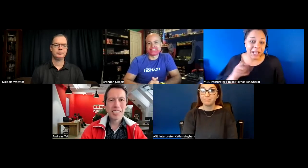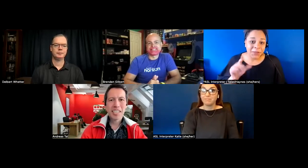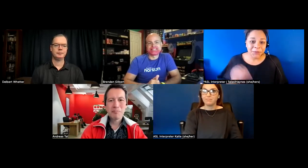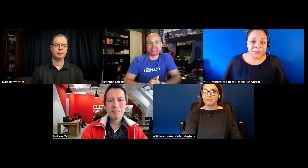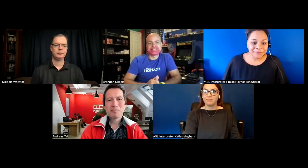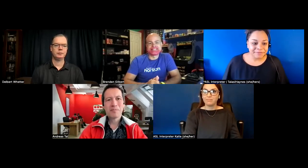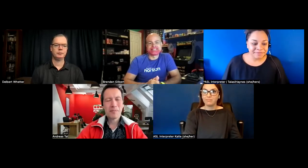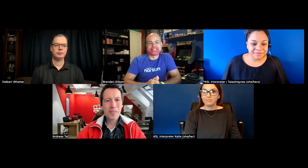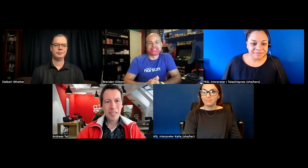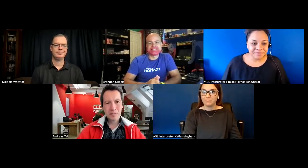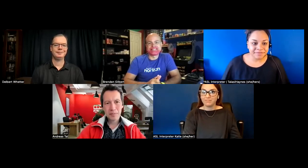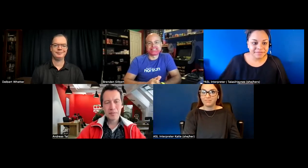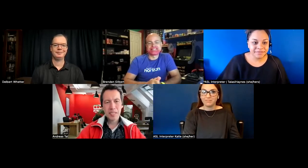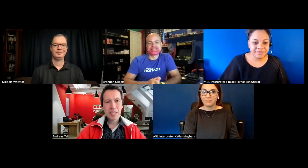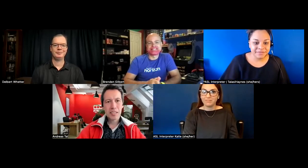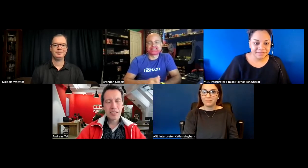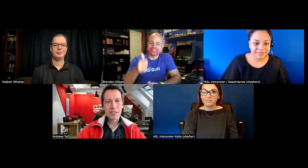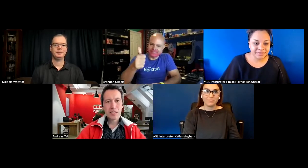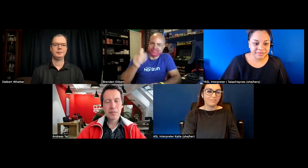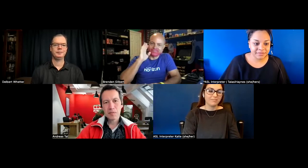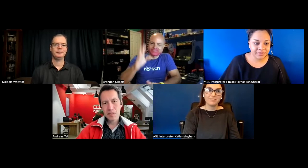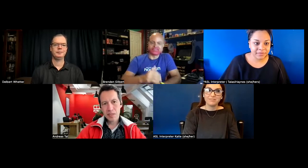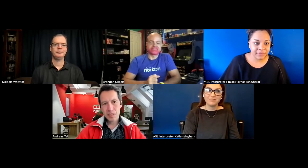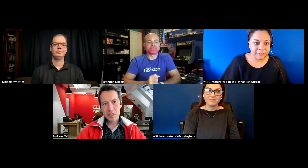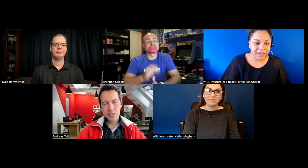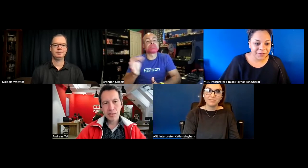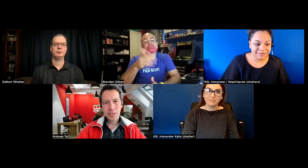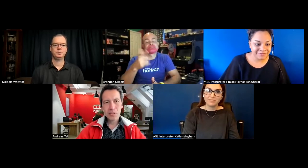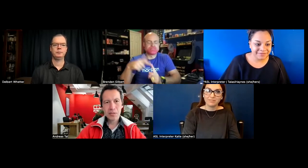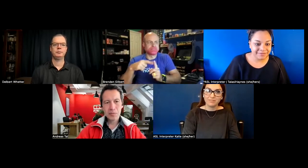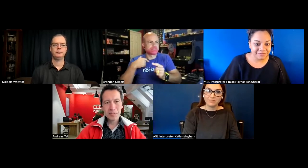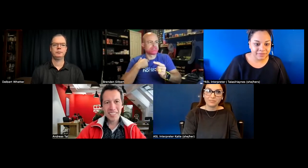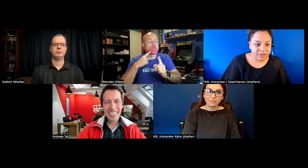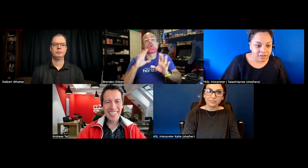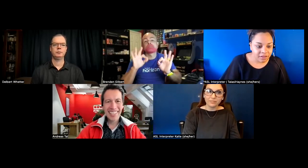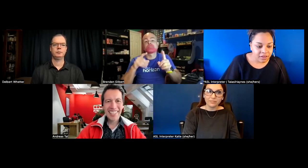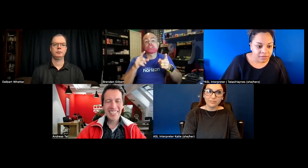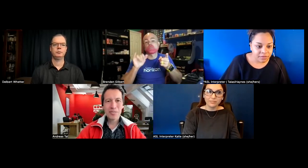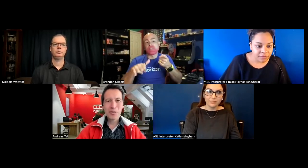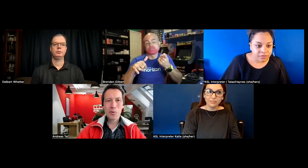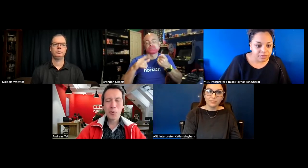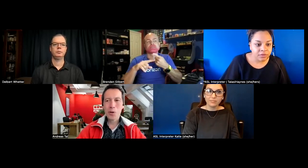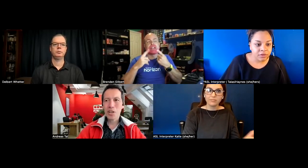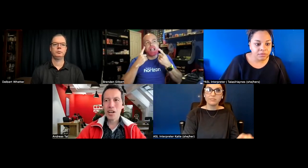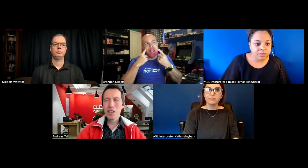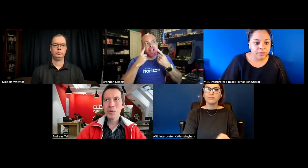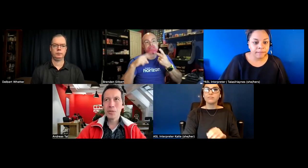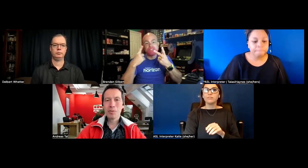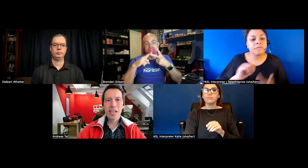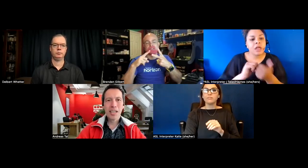so hey so what how do you plan